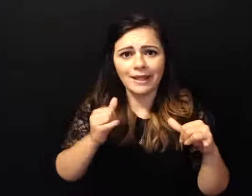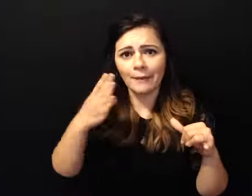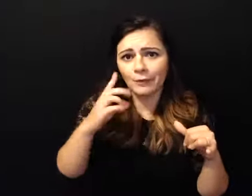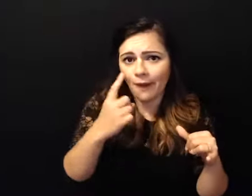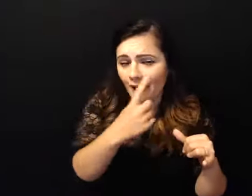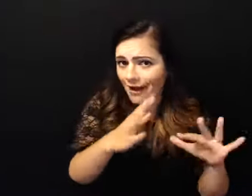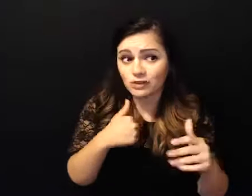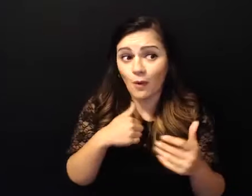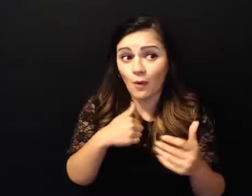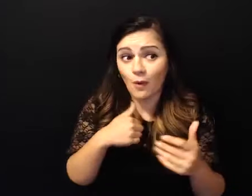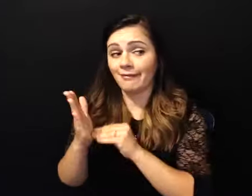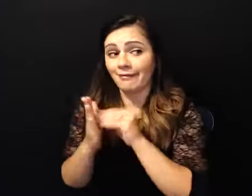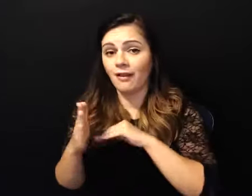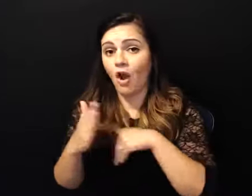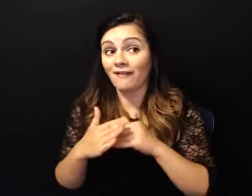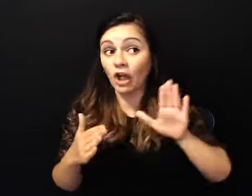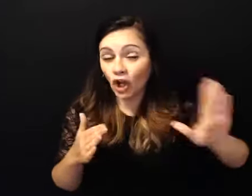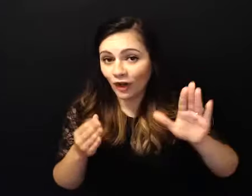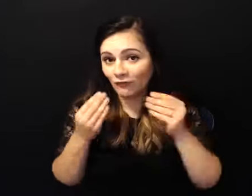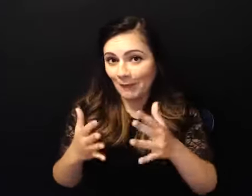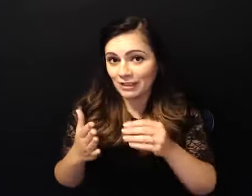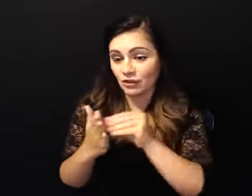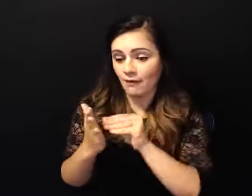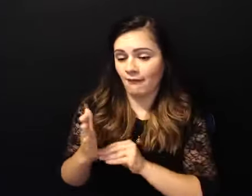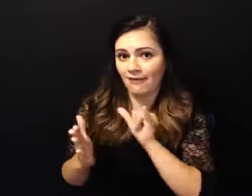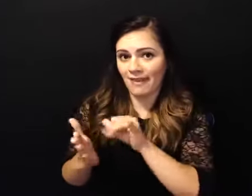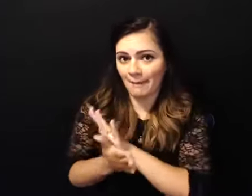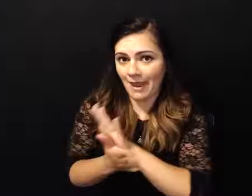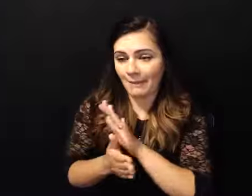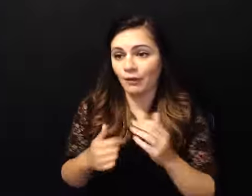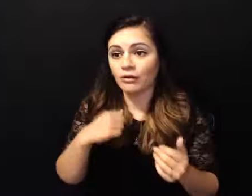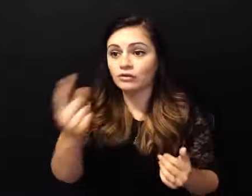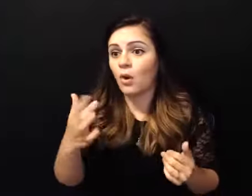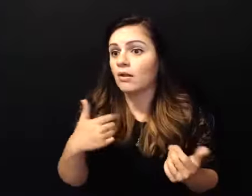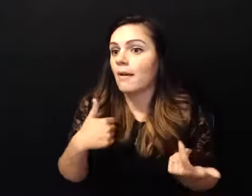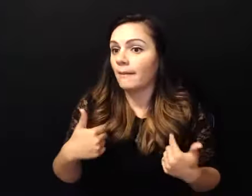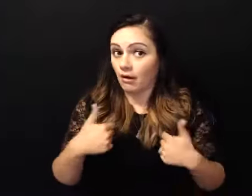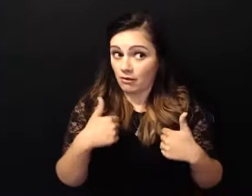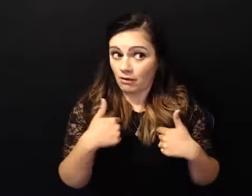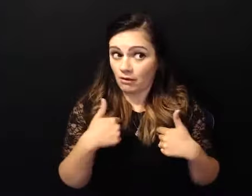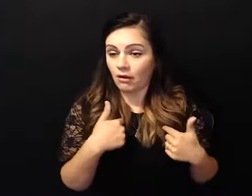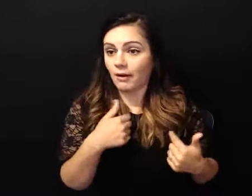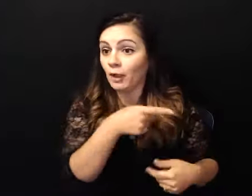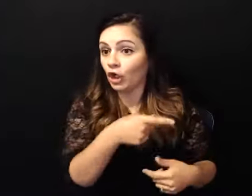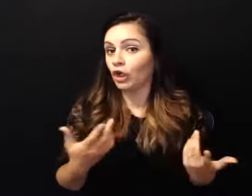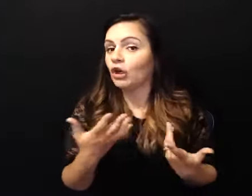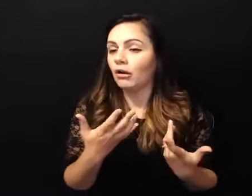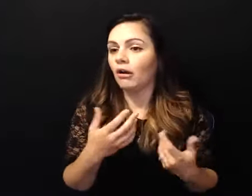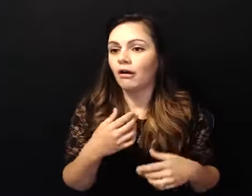information on that on that little piece of paper and told them you know i'm her and uh they never questioned it not even once